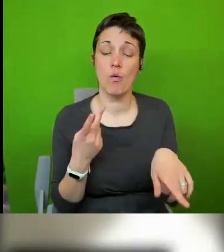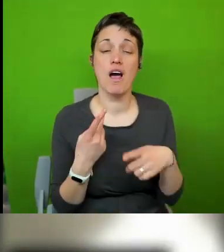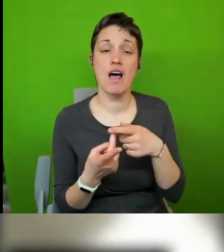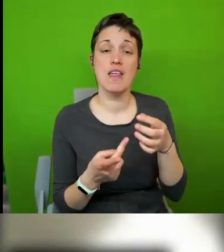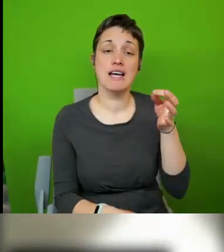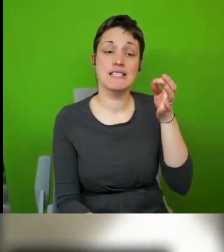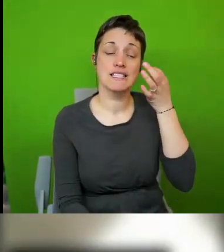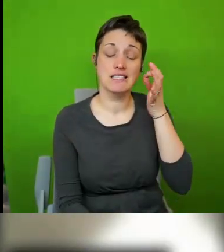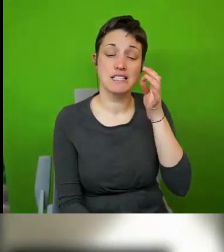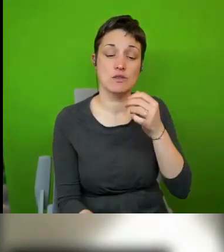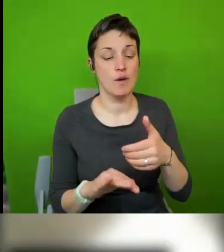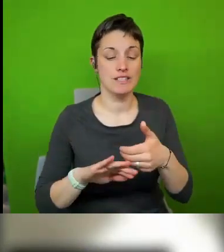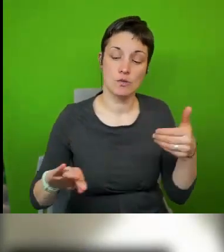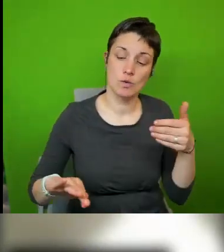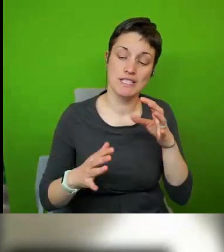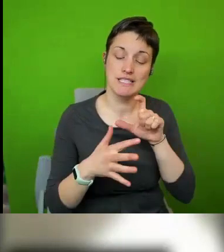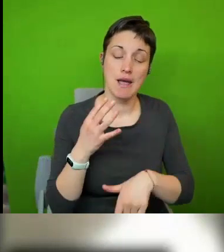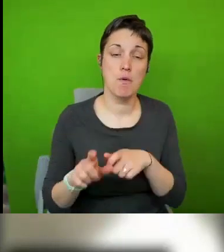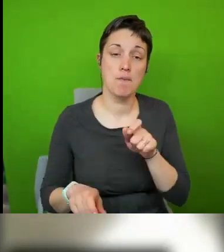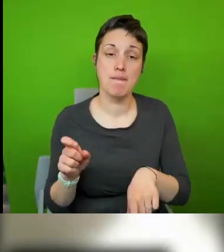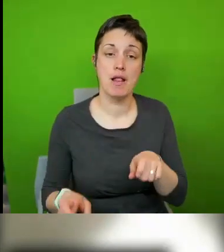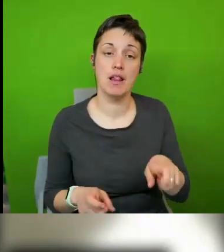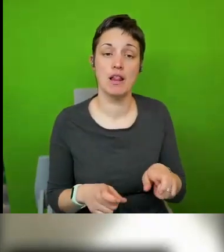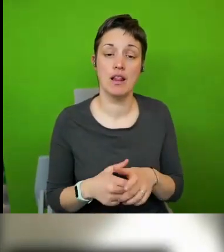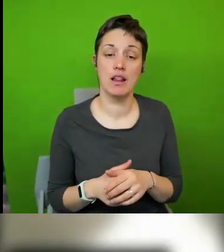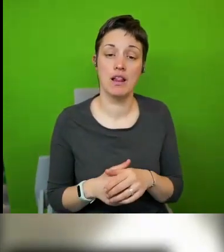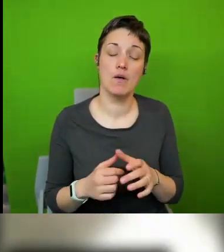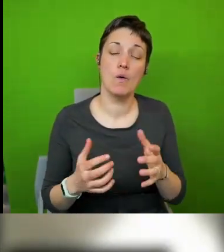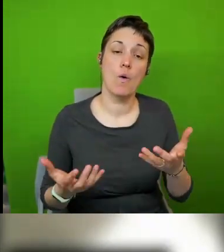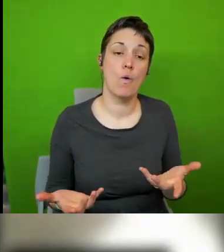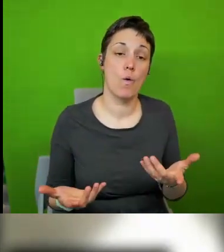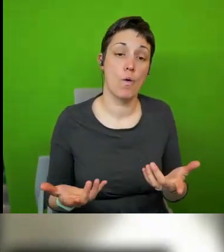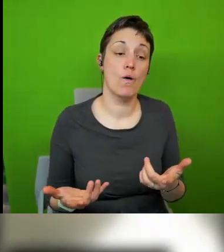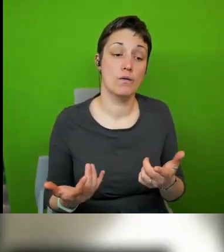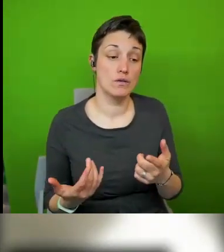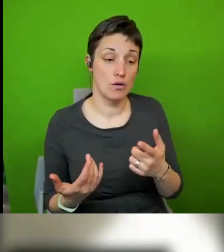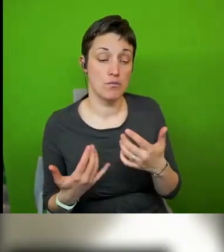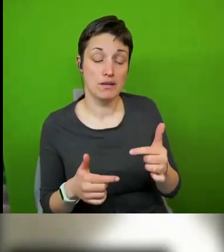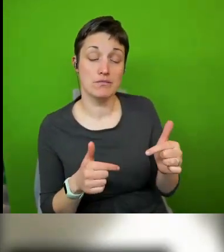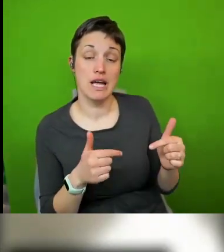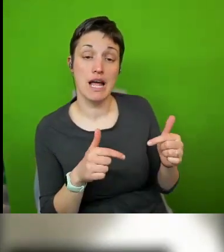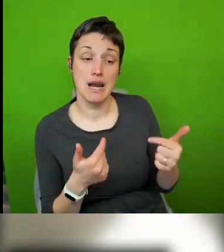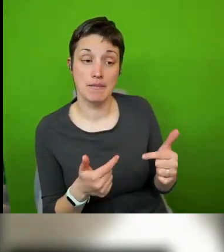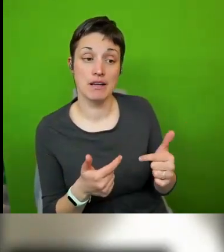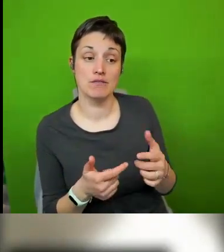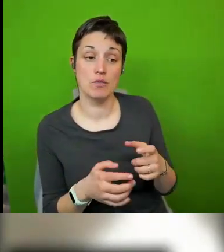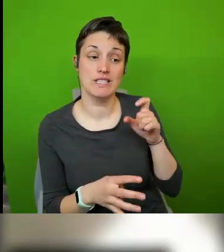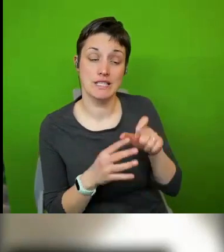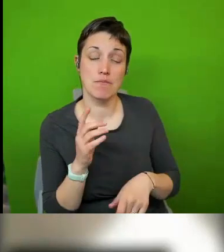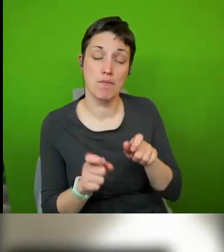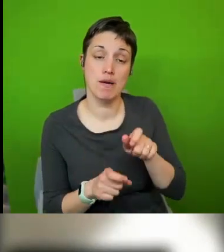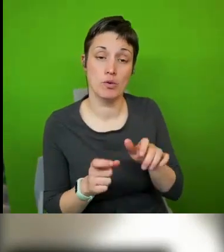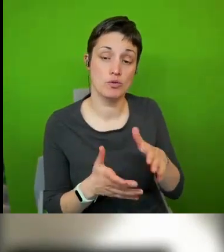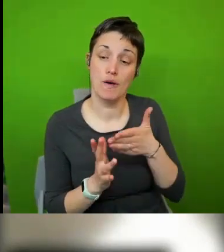excluding disabled people in this way or who are enabling disabled people to continue to access